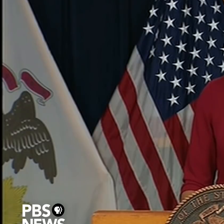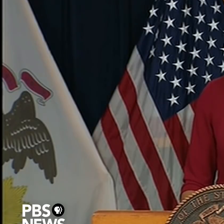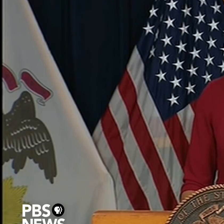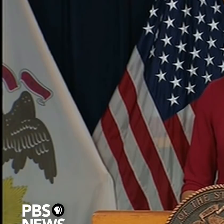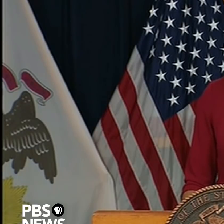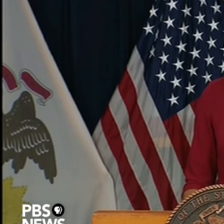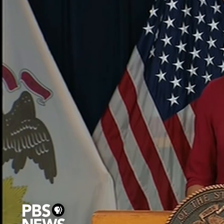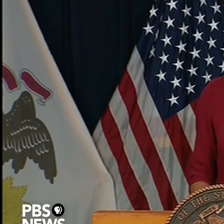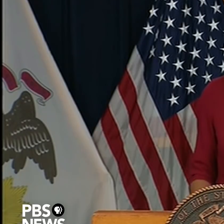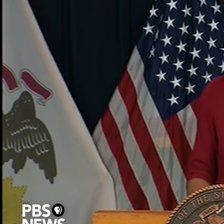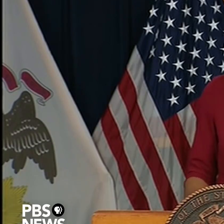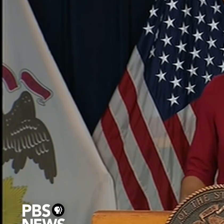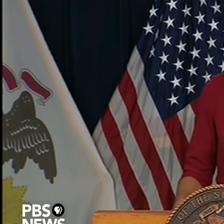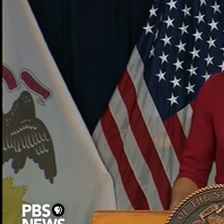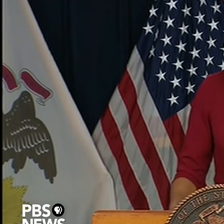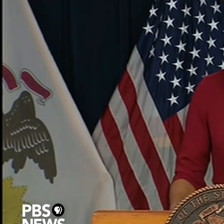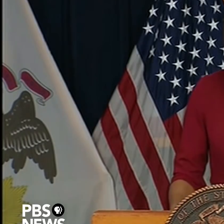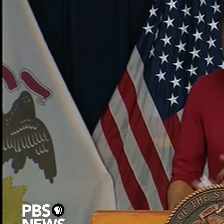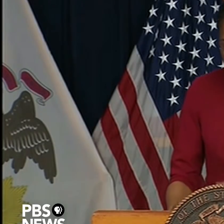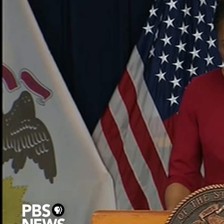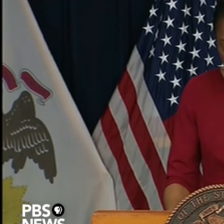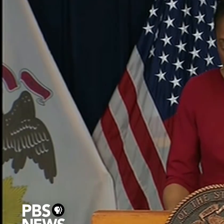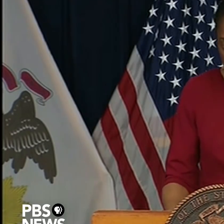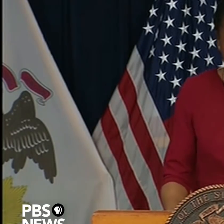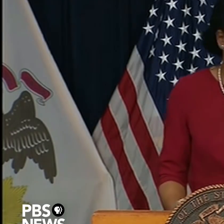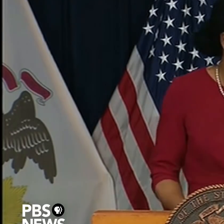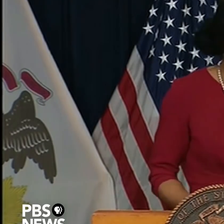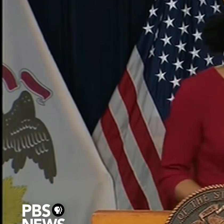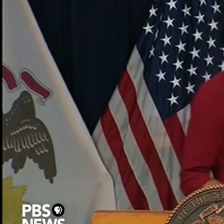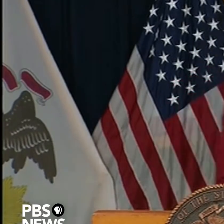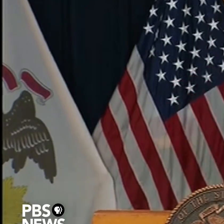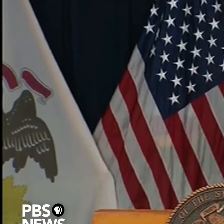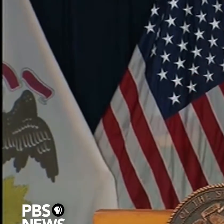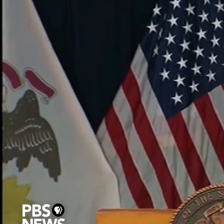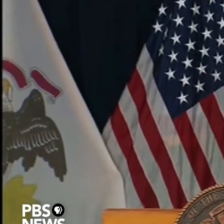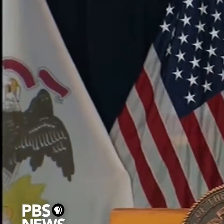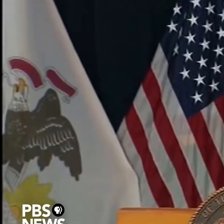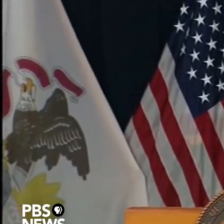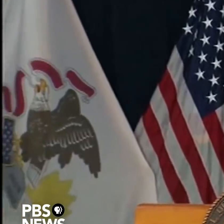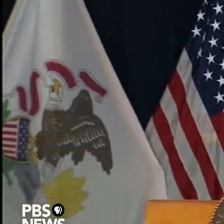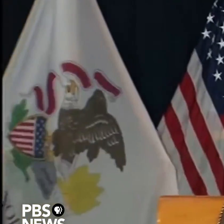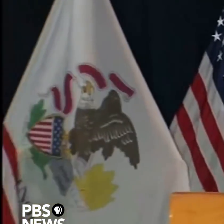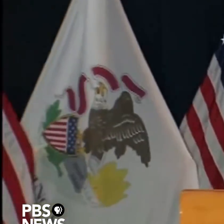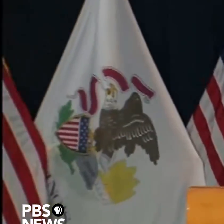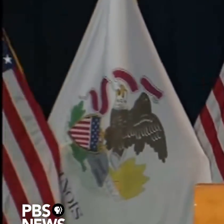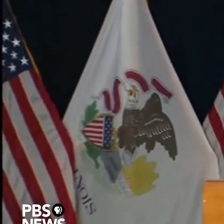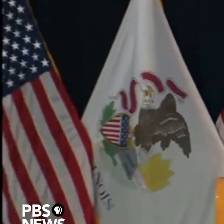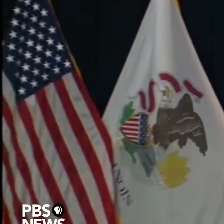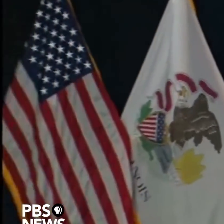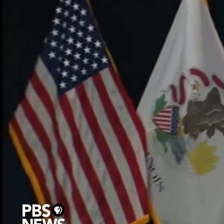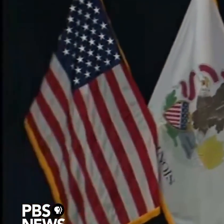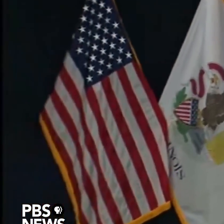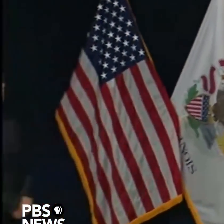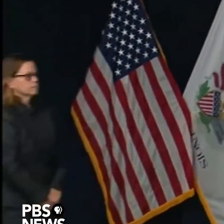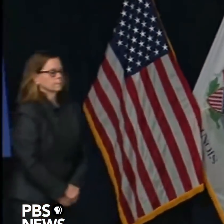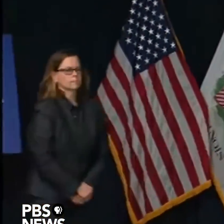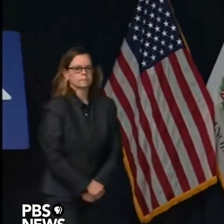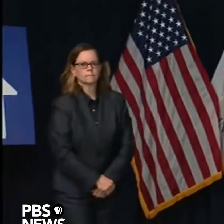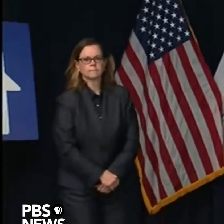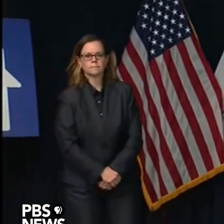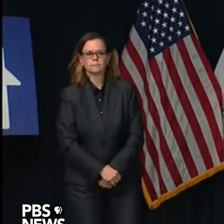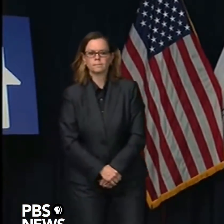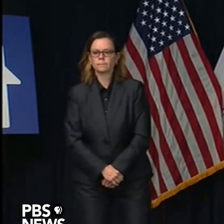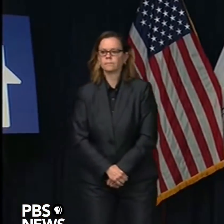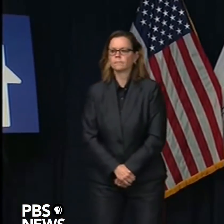juntos. And with that, I am happy to turn it back over to Governor Pritzker. Thank you. Reporters, please let Claire